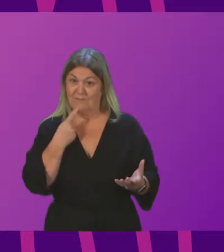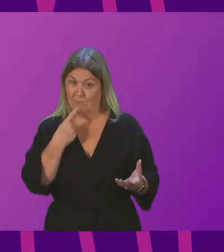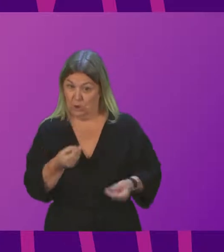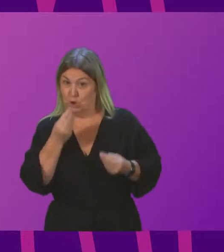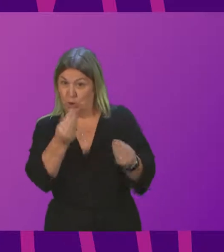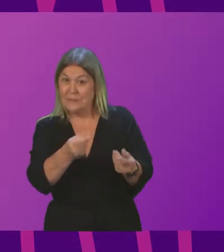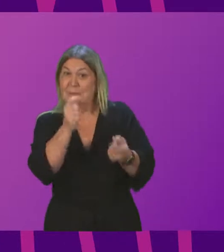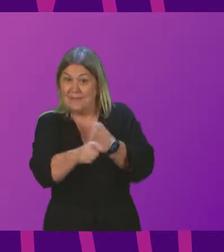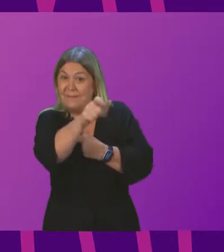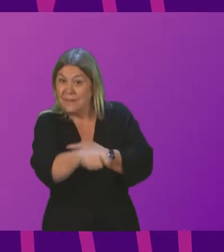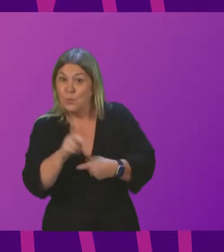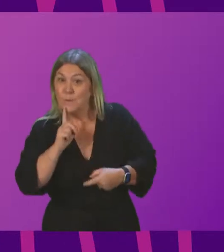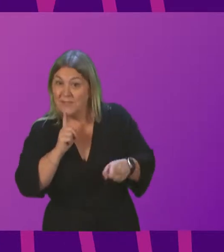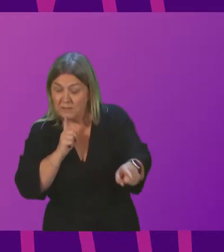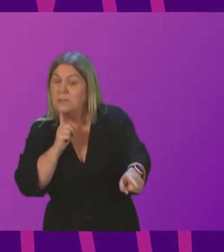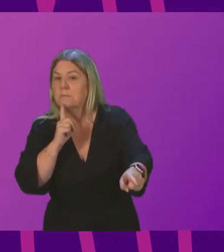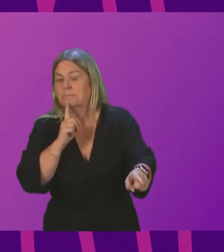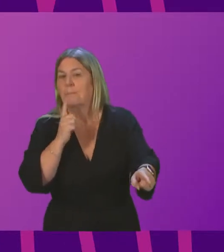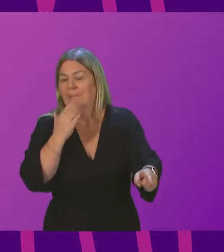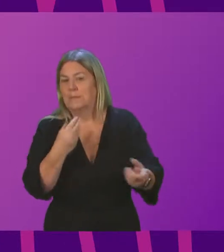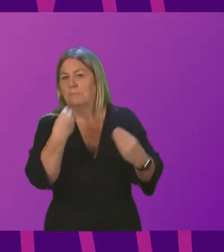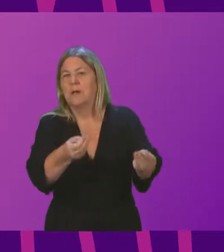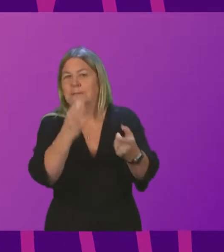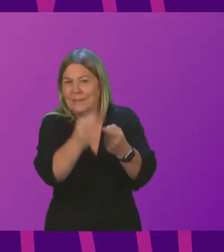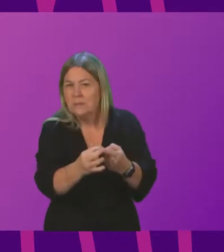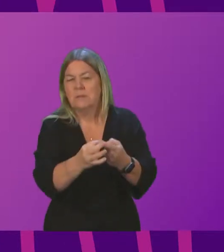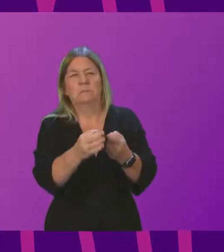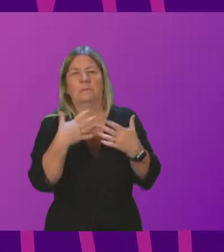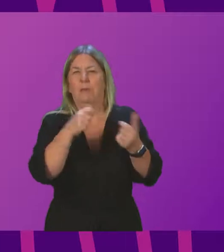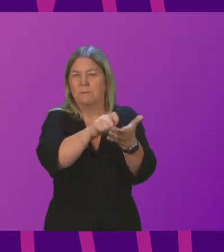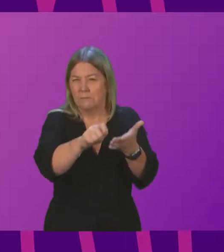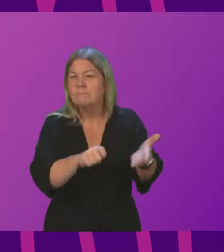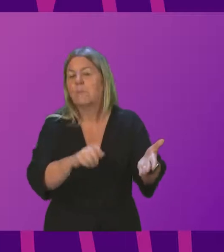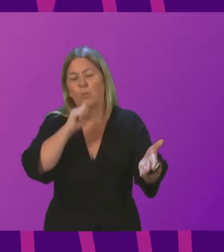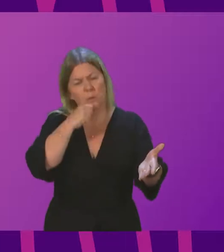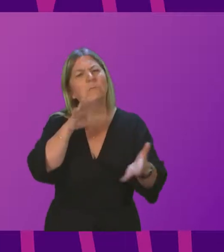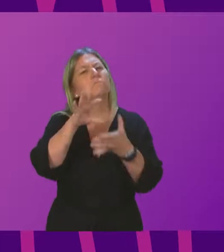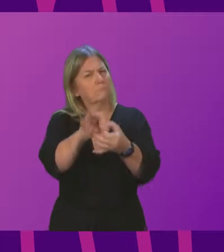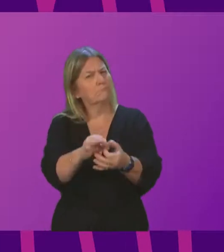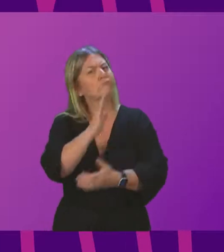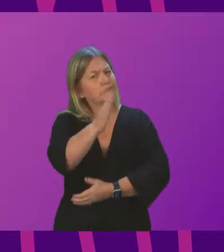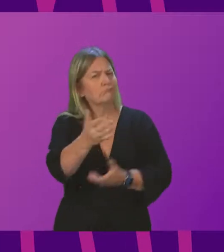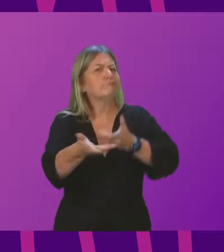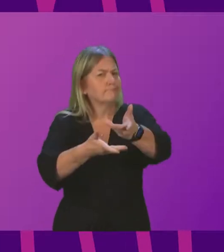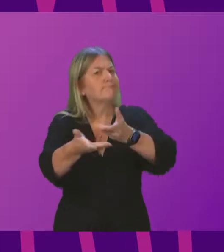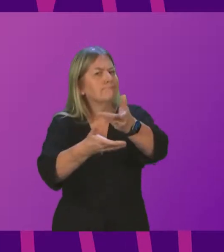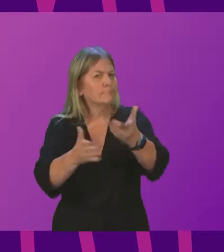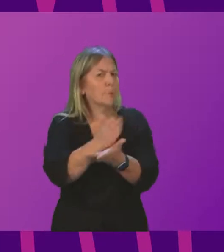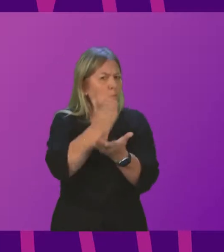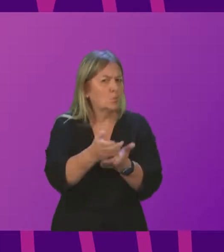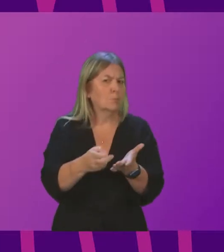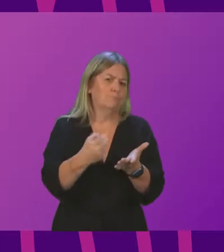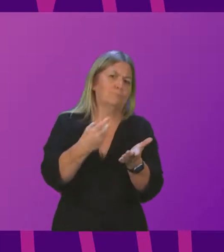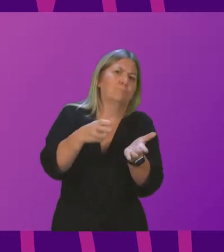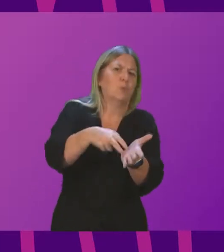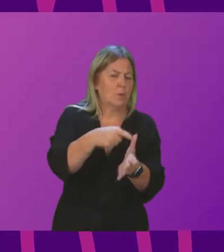a particular constituent, we can be in touch to make sure that they have what they need to rebook the appointment. There will be